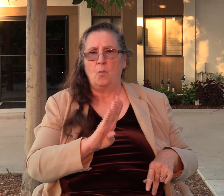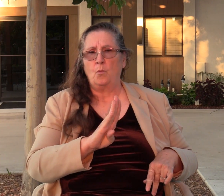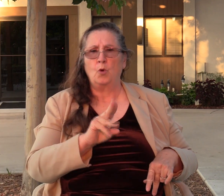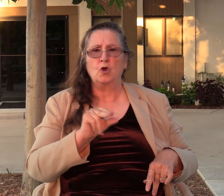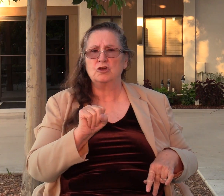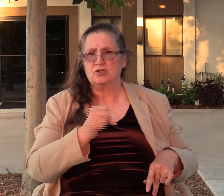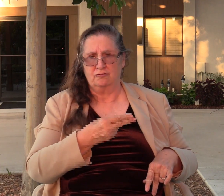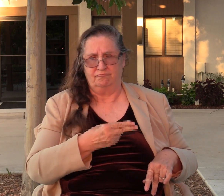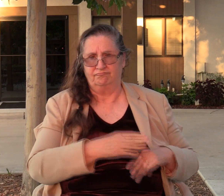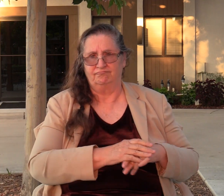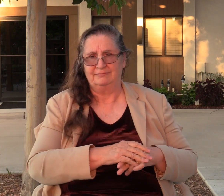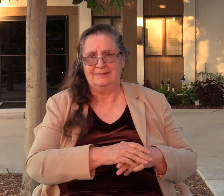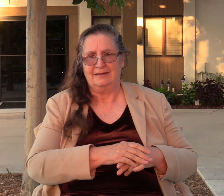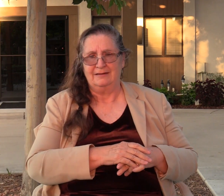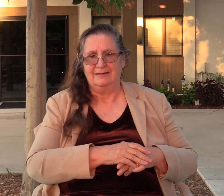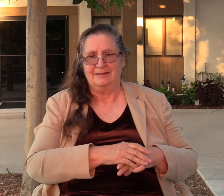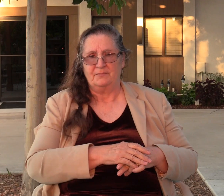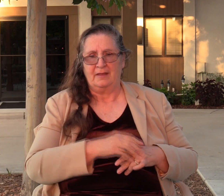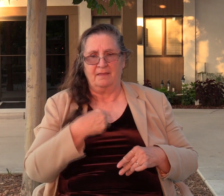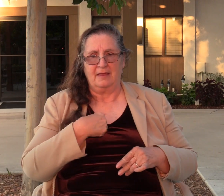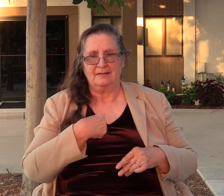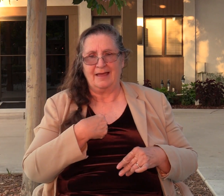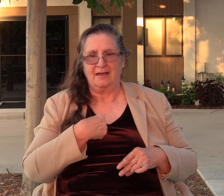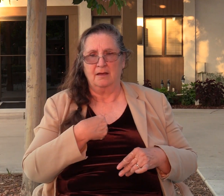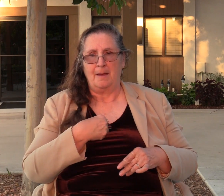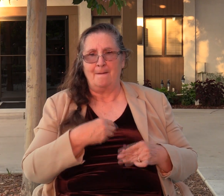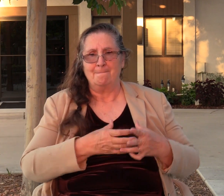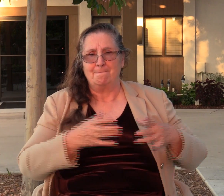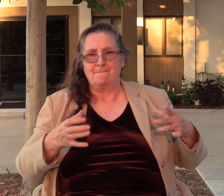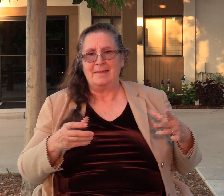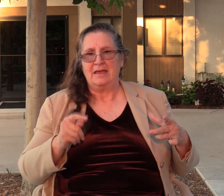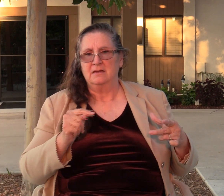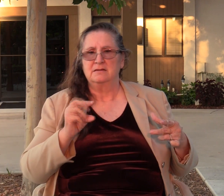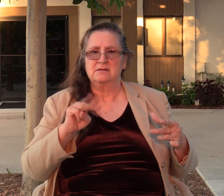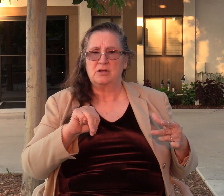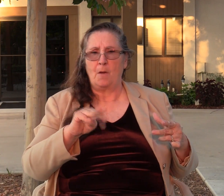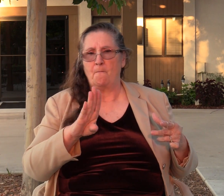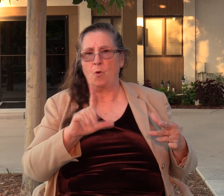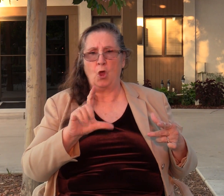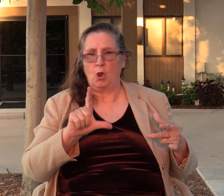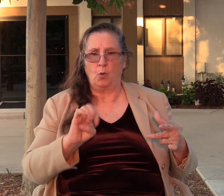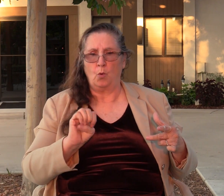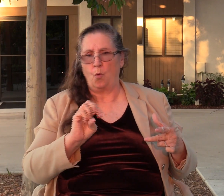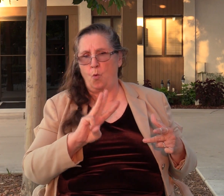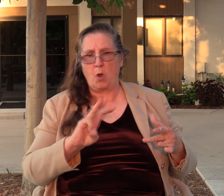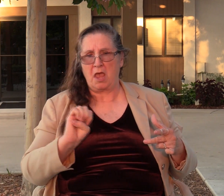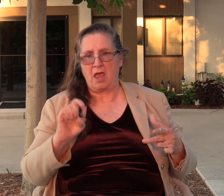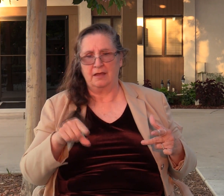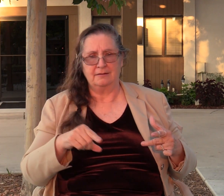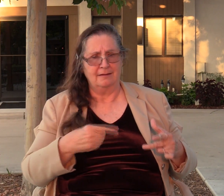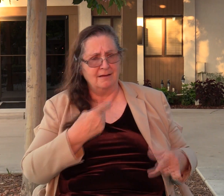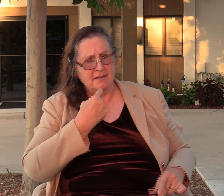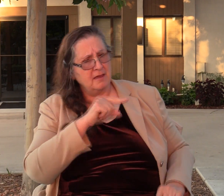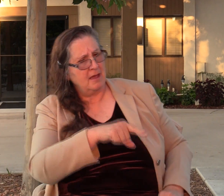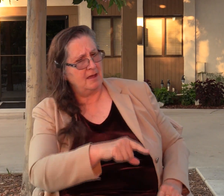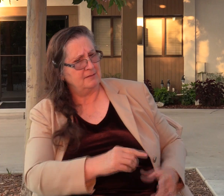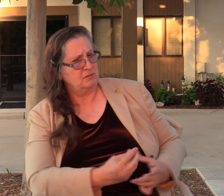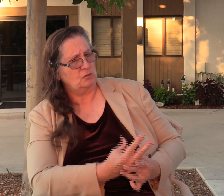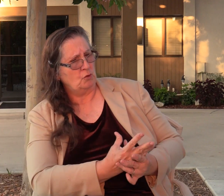so, think of it like a big tumbleweed. All right? And they ask this tumbleweed, this bramble bush, to be their ruler. And what does the